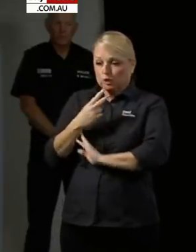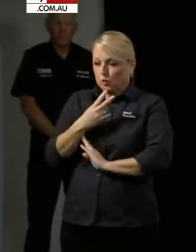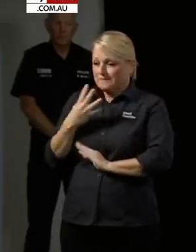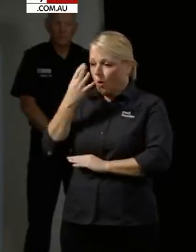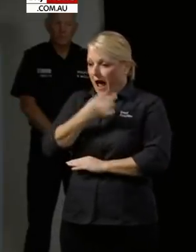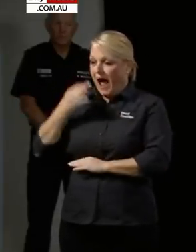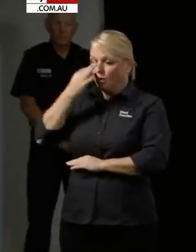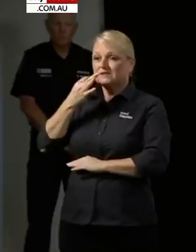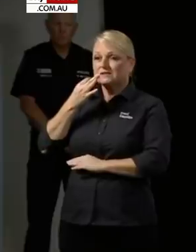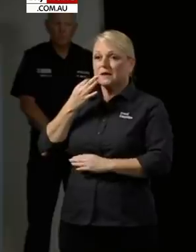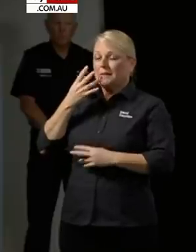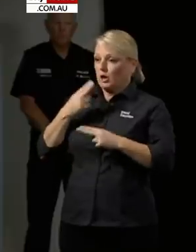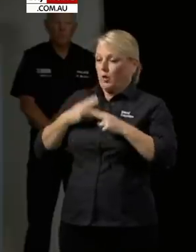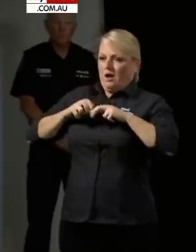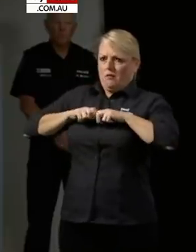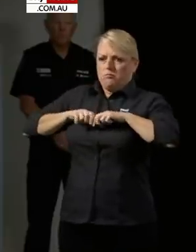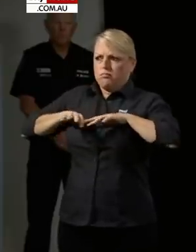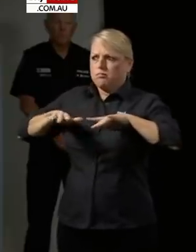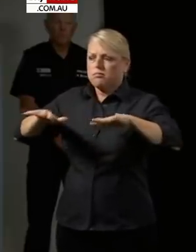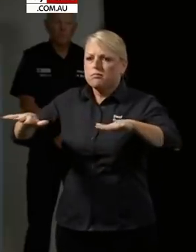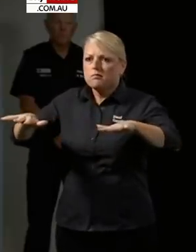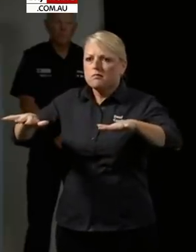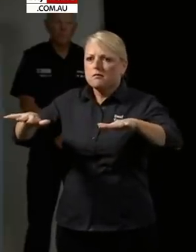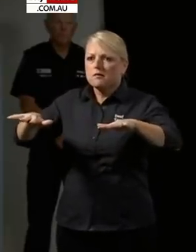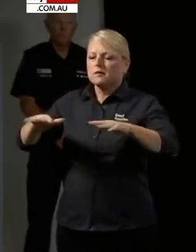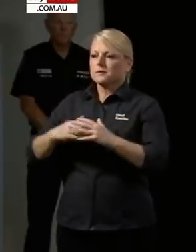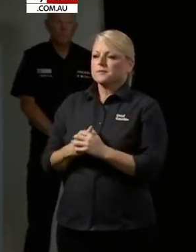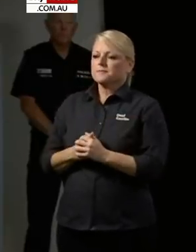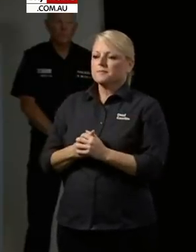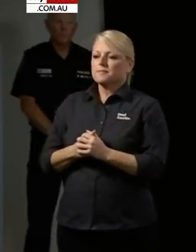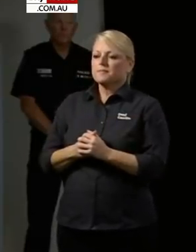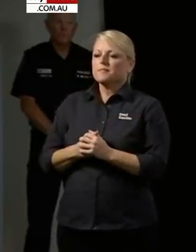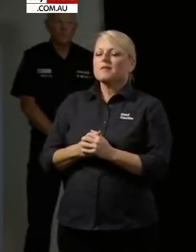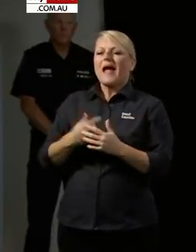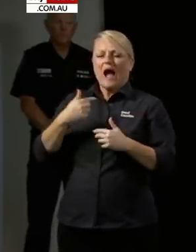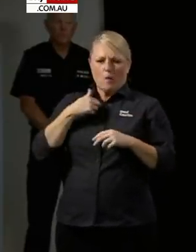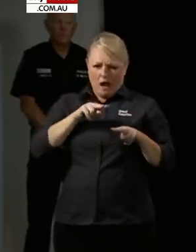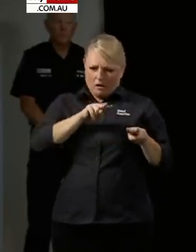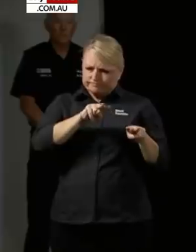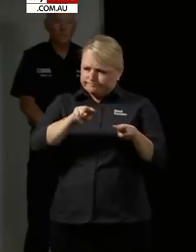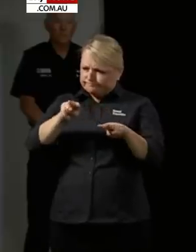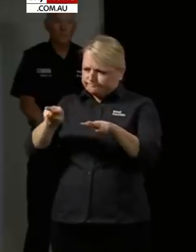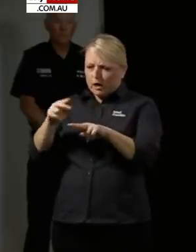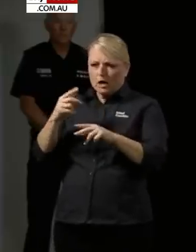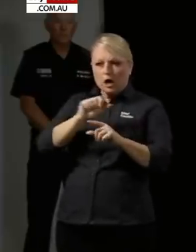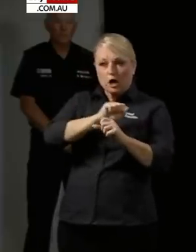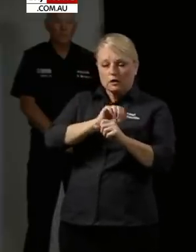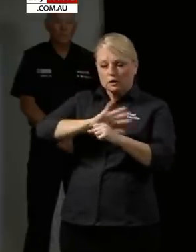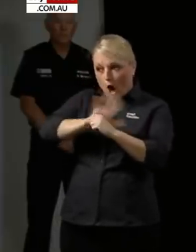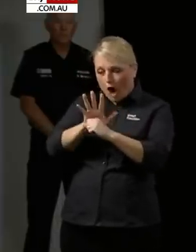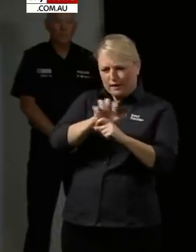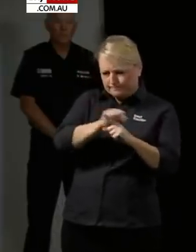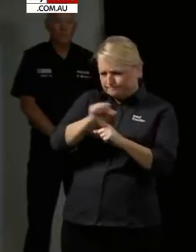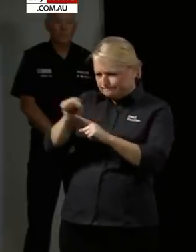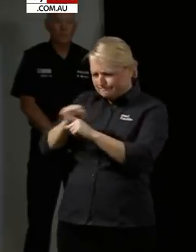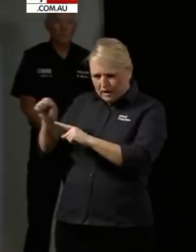to become infectious to others and the other characteristic of the cases we've seen so far is they've had minimal symptoms